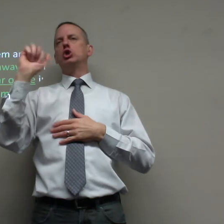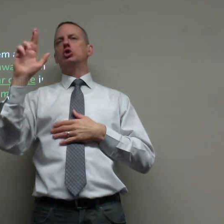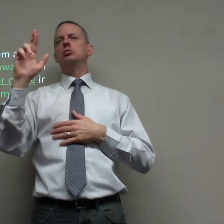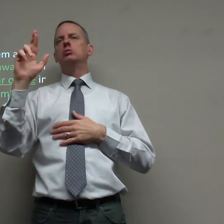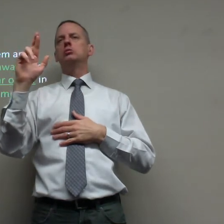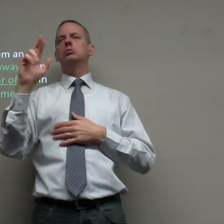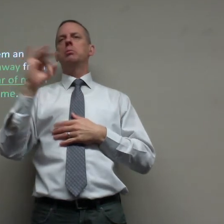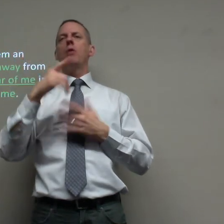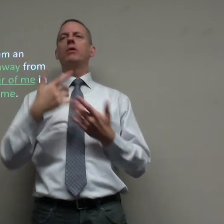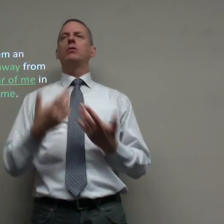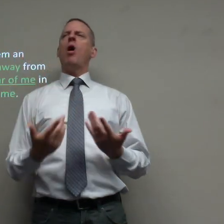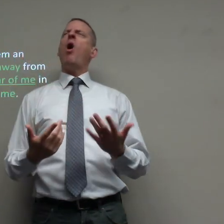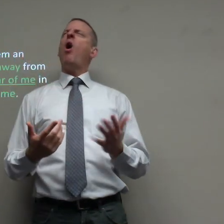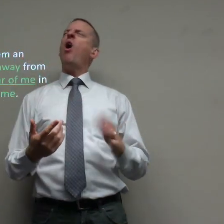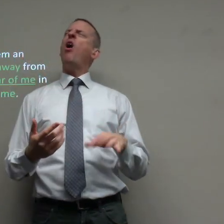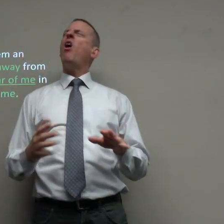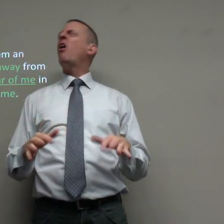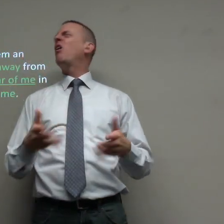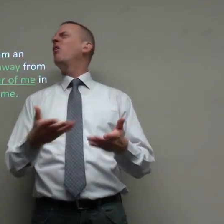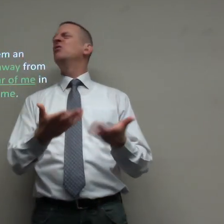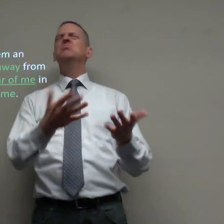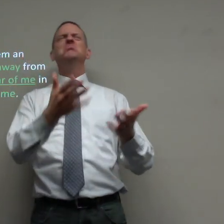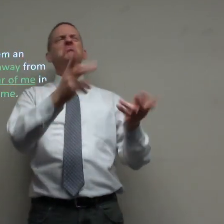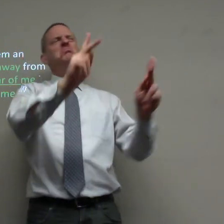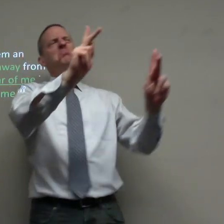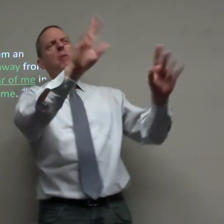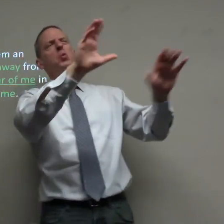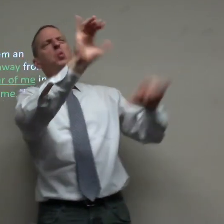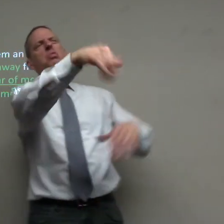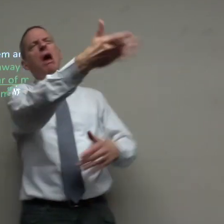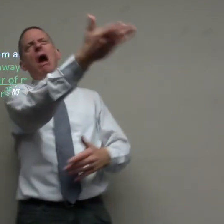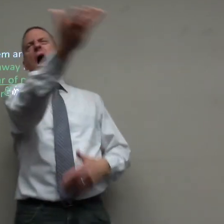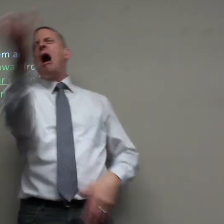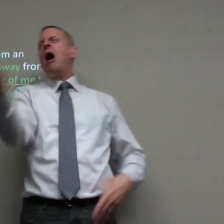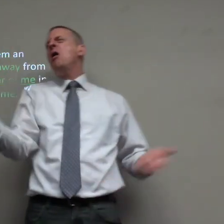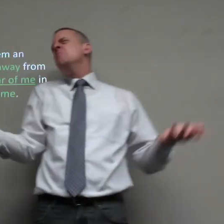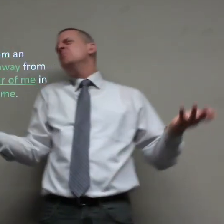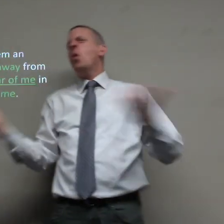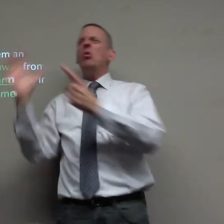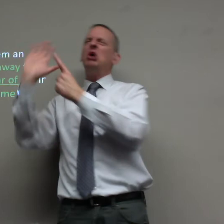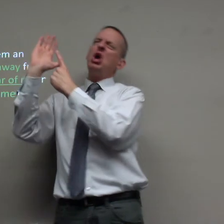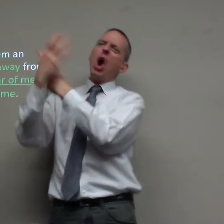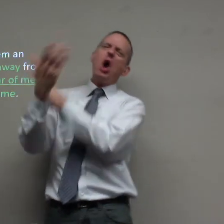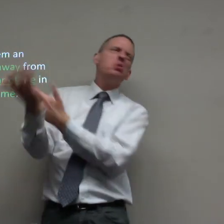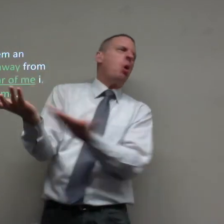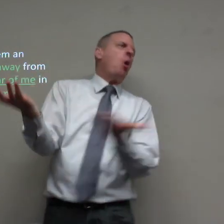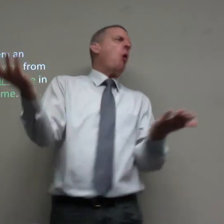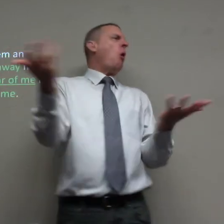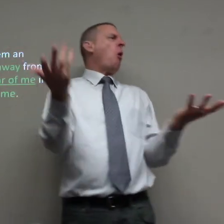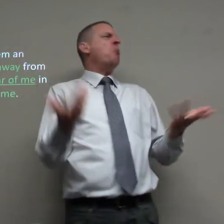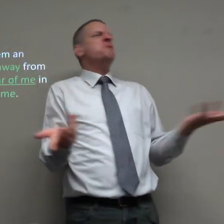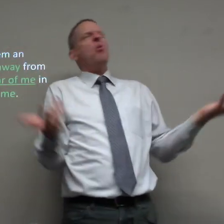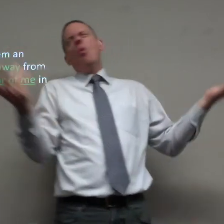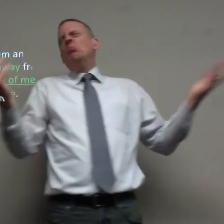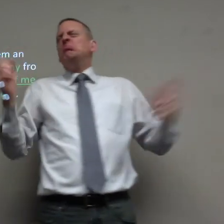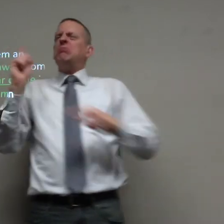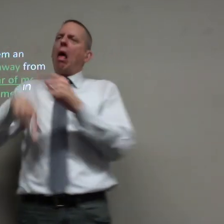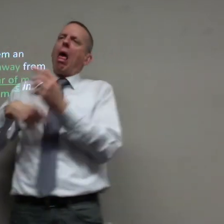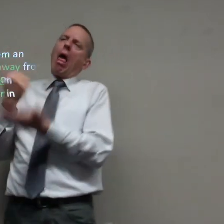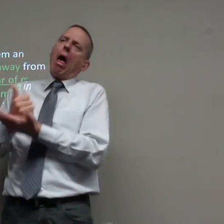If they think of him as incredible and look to him, they have no fear. Some people say, oh, there's a new culture